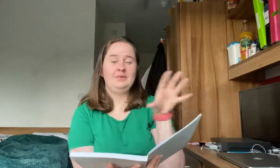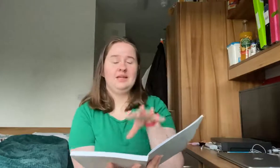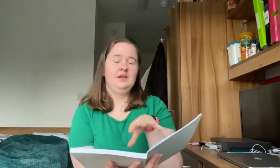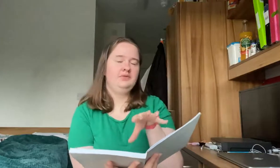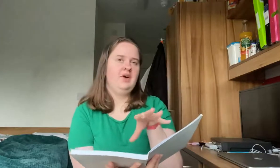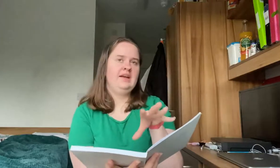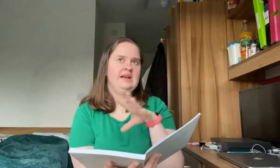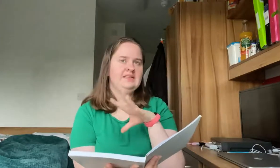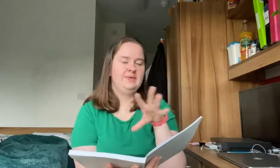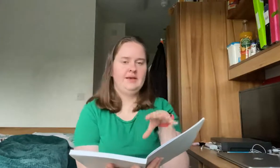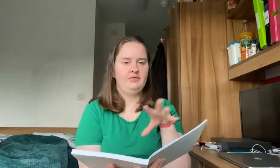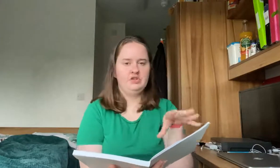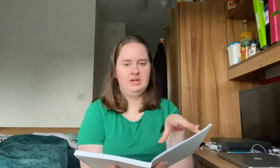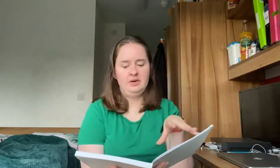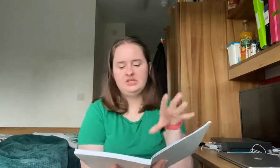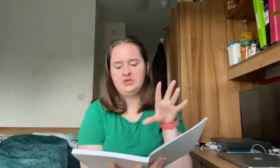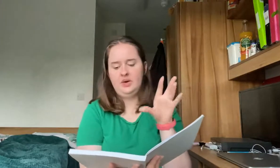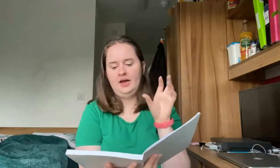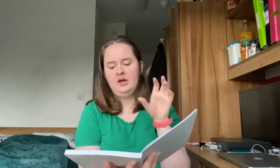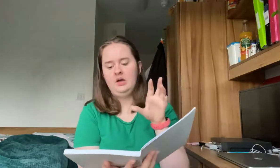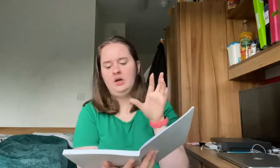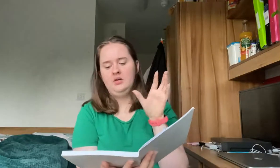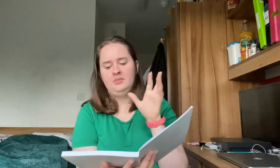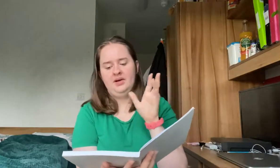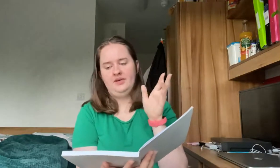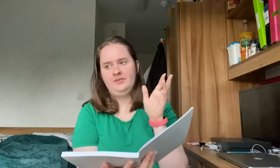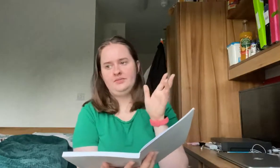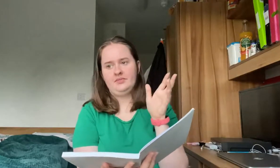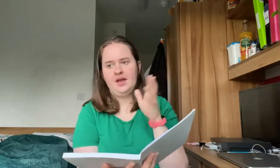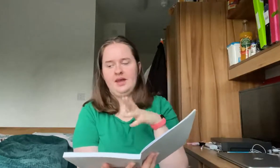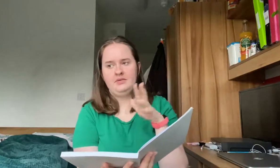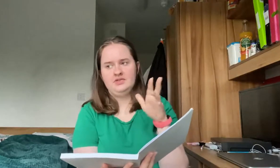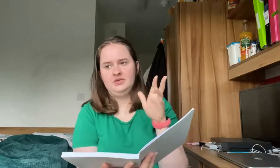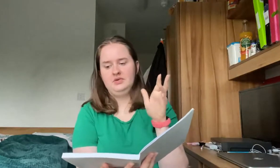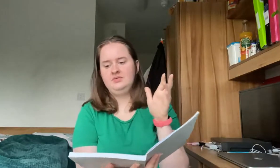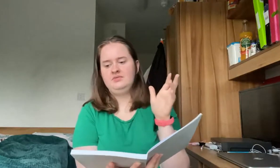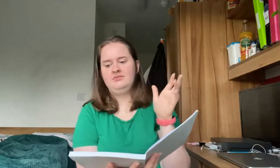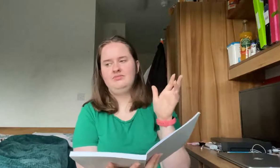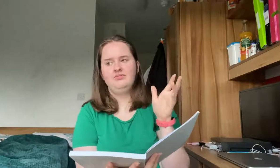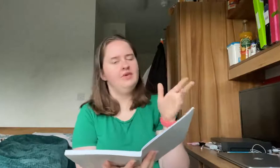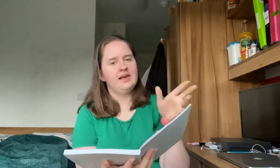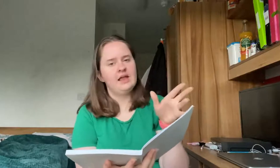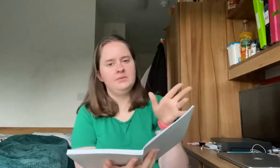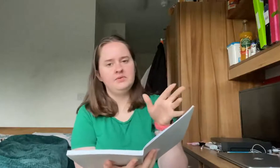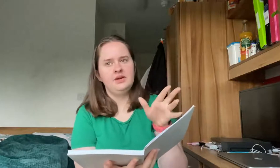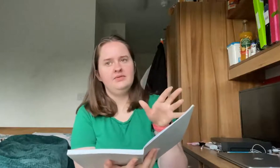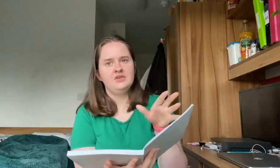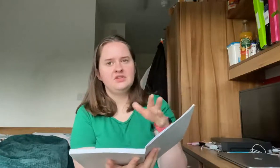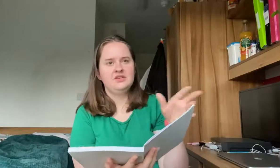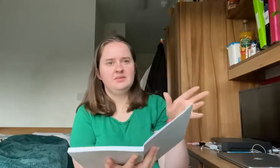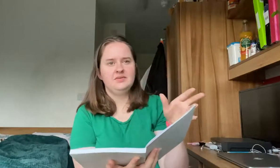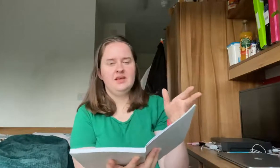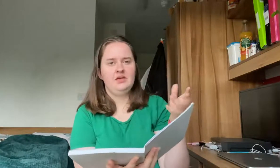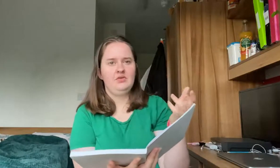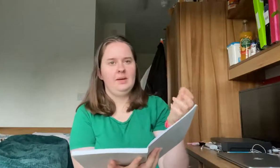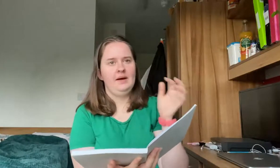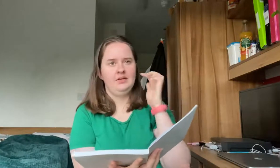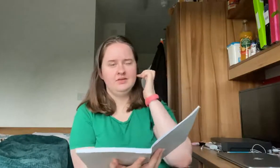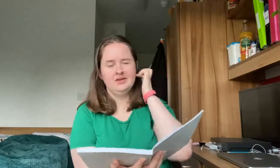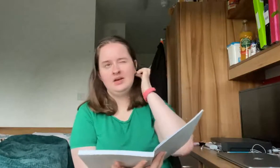was ill on Friday so I never actually went to it but I never sort of reclaimed a refund because it was like £3 and I